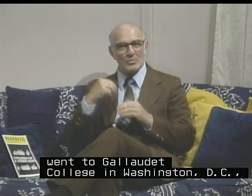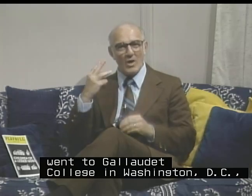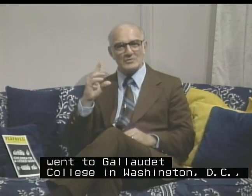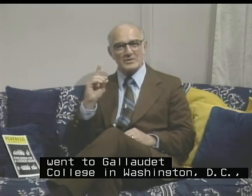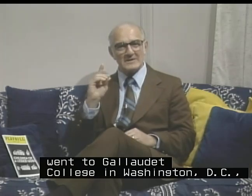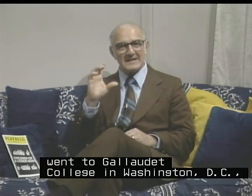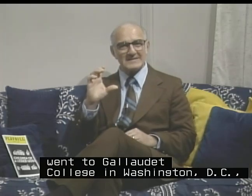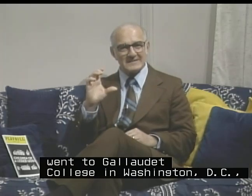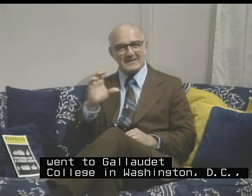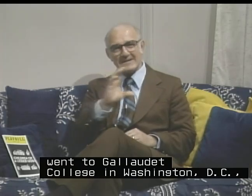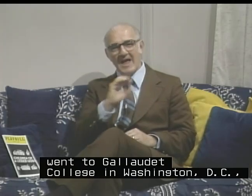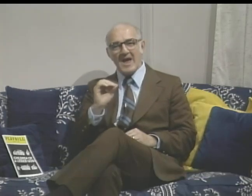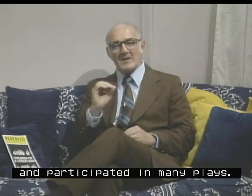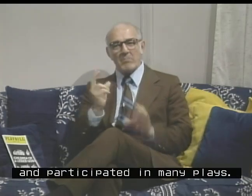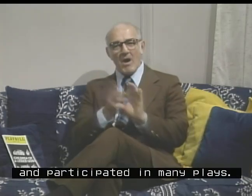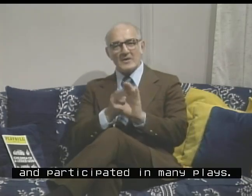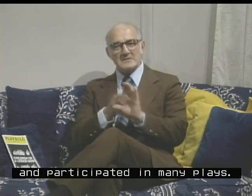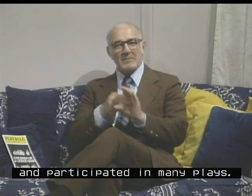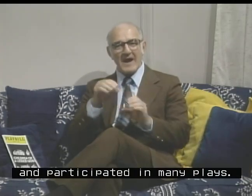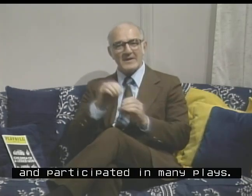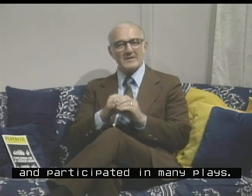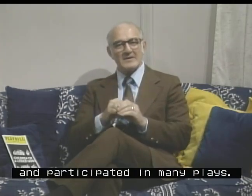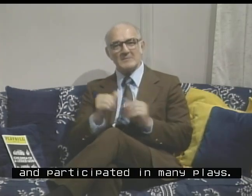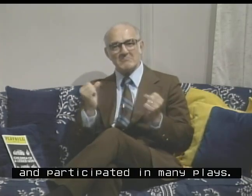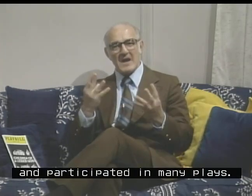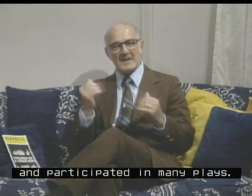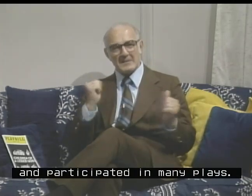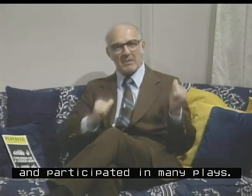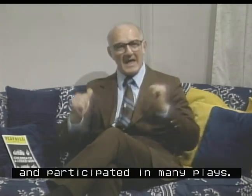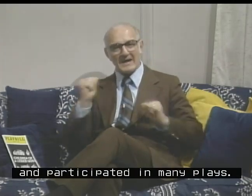Washington, D.C. Participated in many plays.